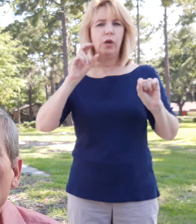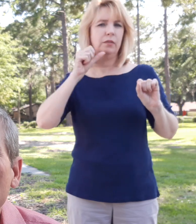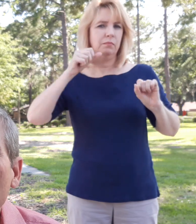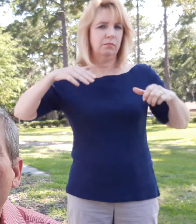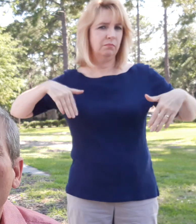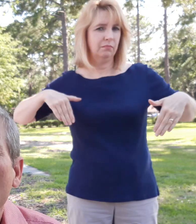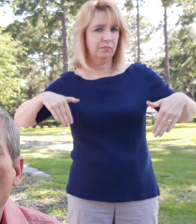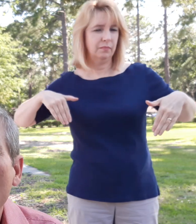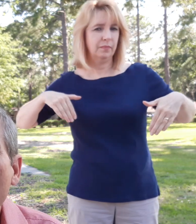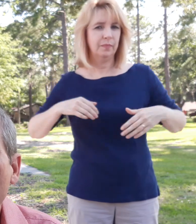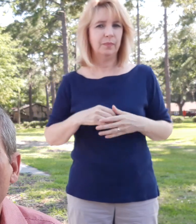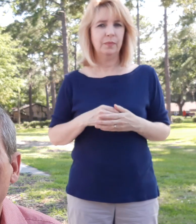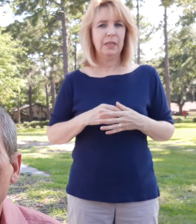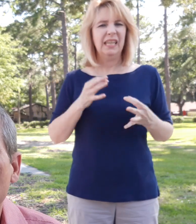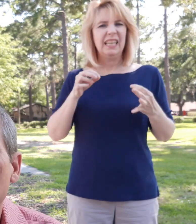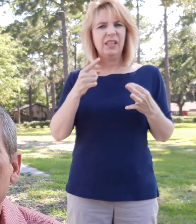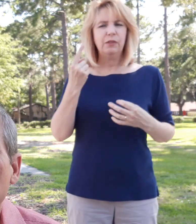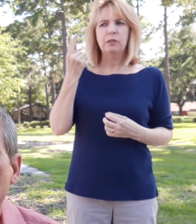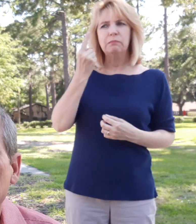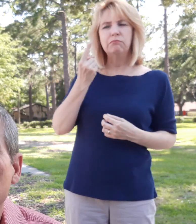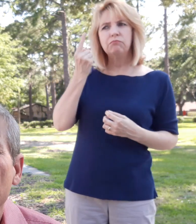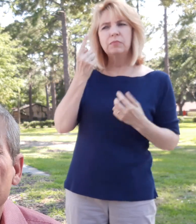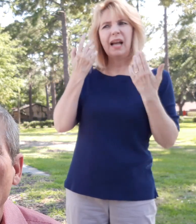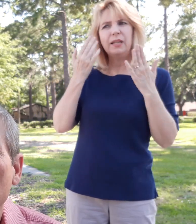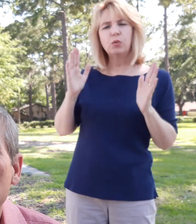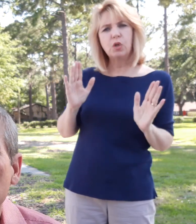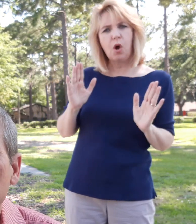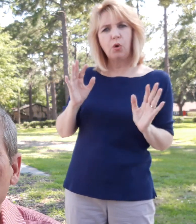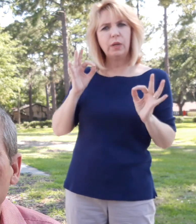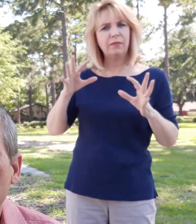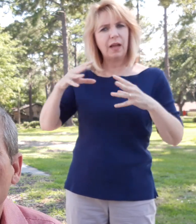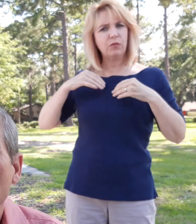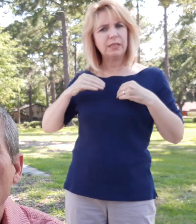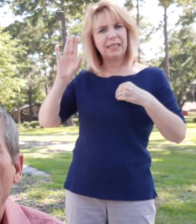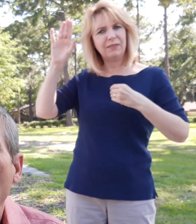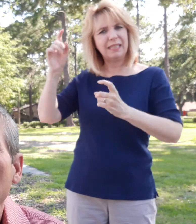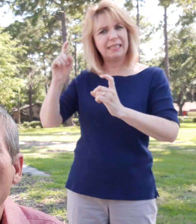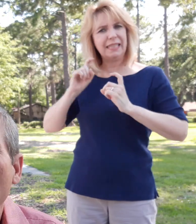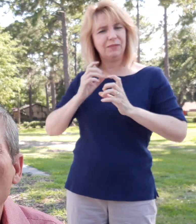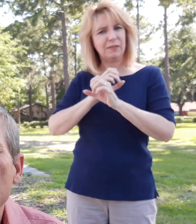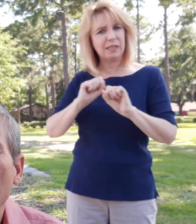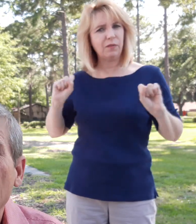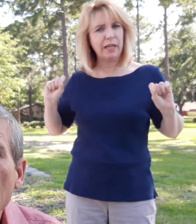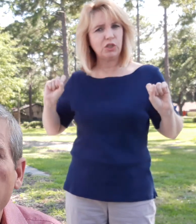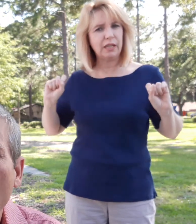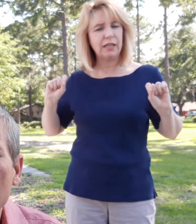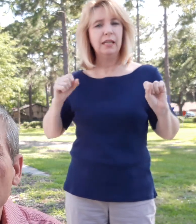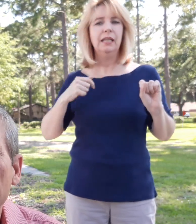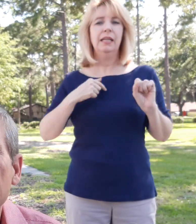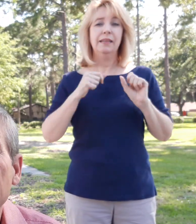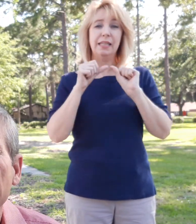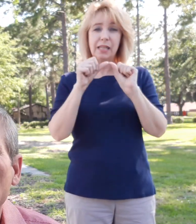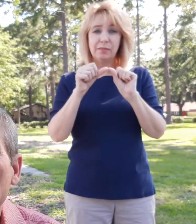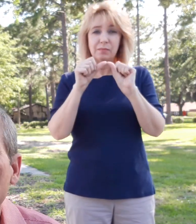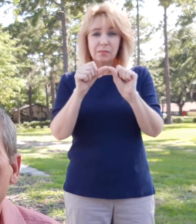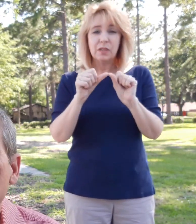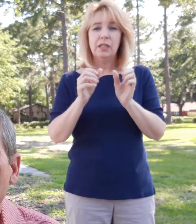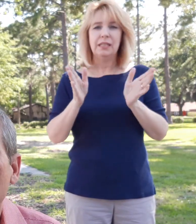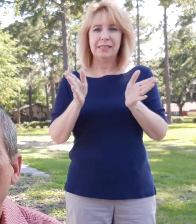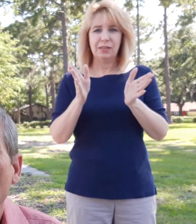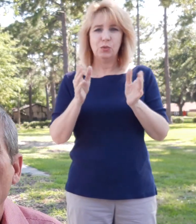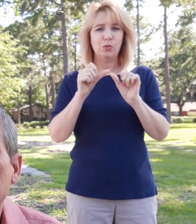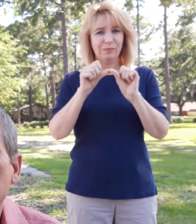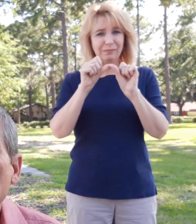And if you don't know if you've received that gift of salvation, I would encourage you to keep watching these clips